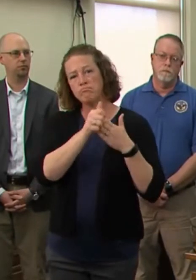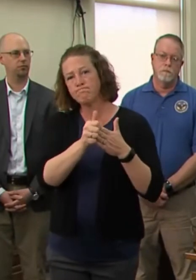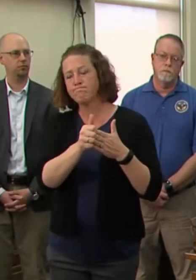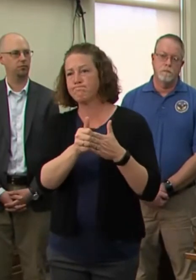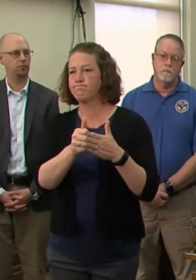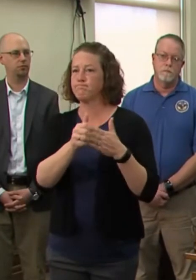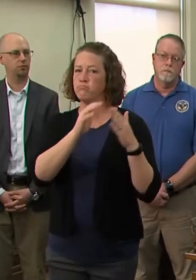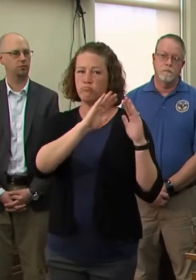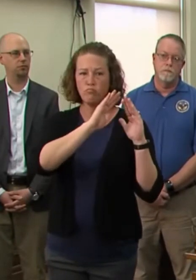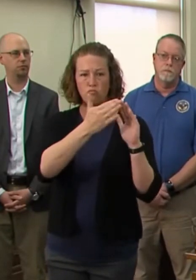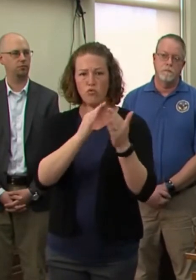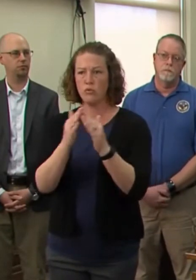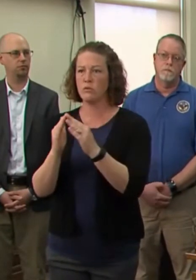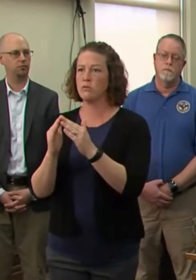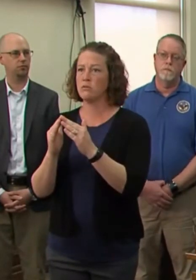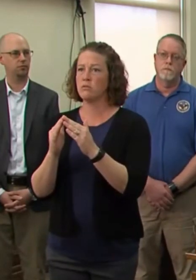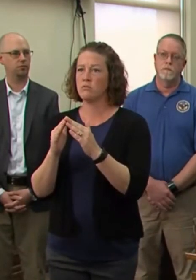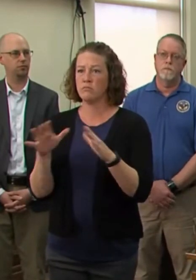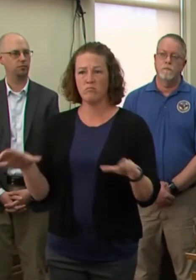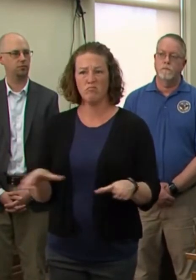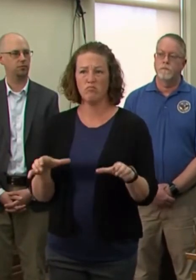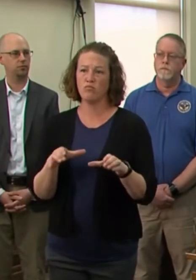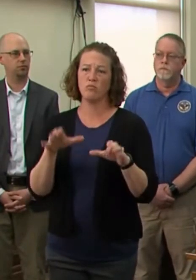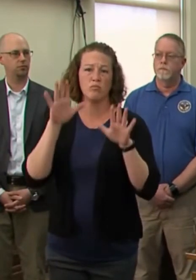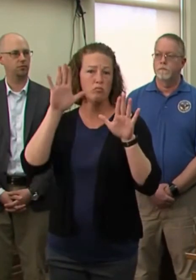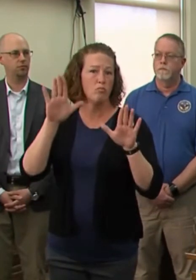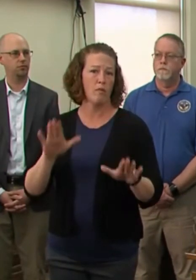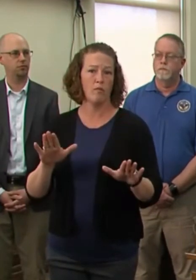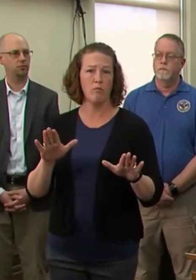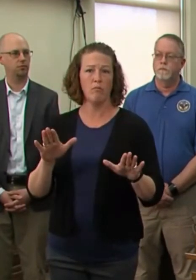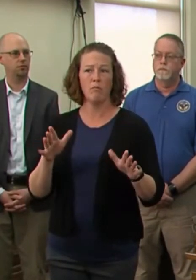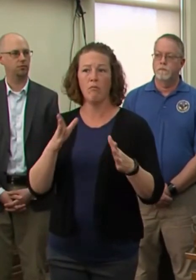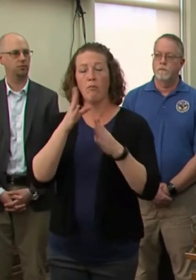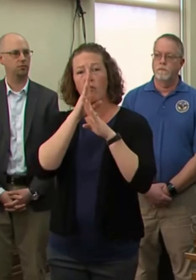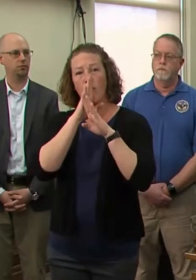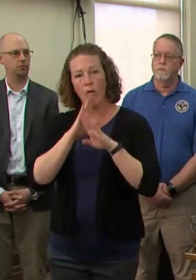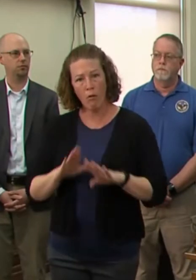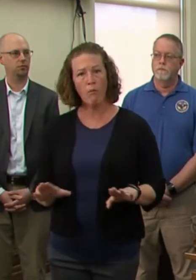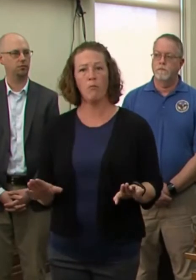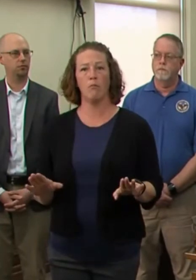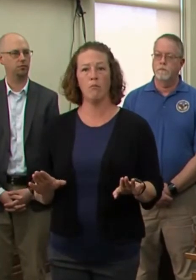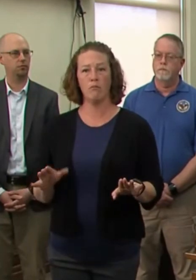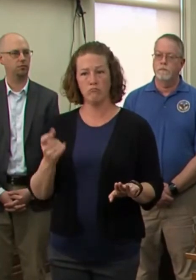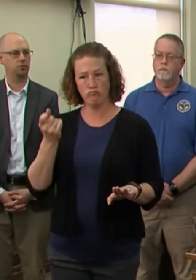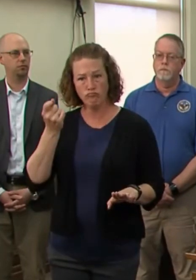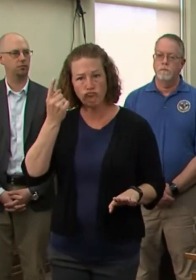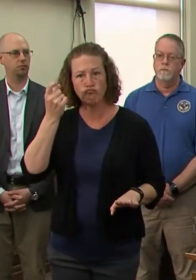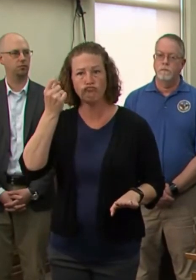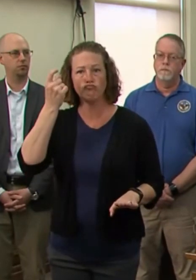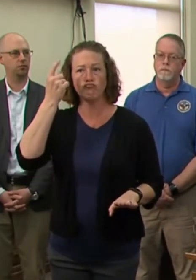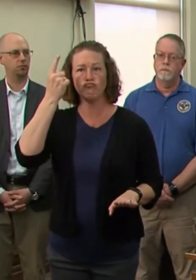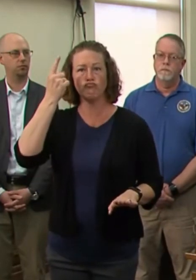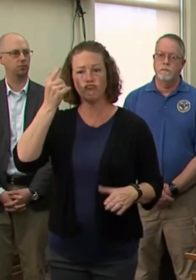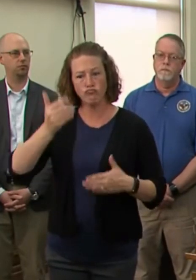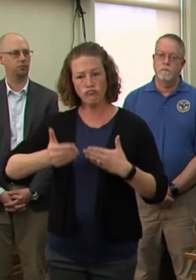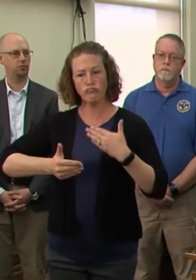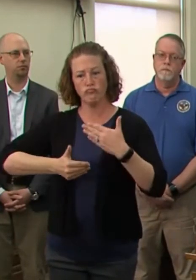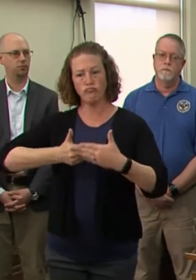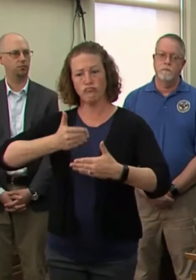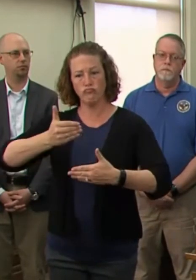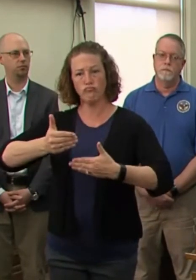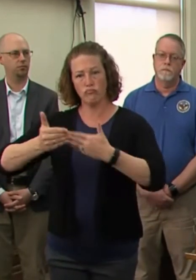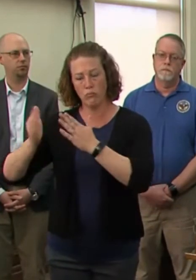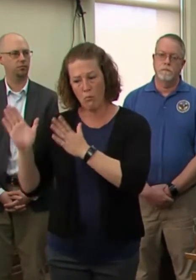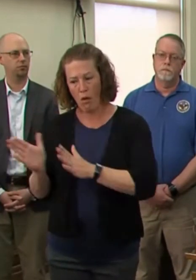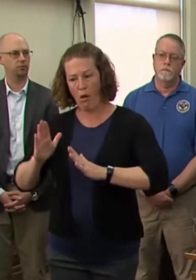what I think is necessary, which is leading with calm, understanding and also with planning and